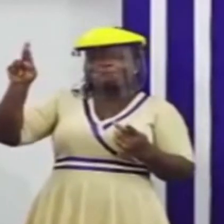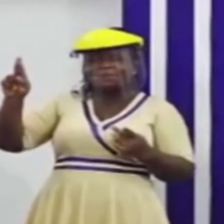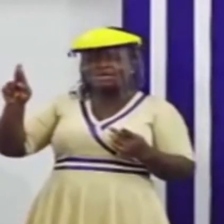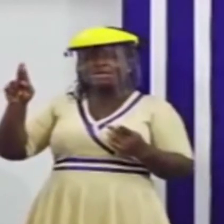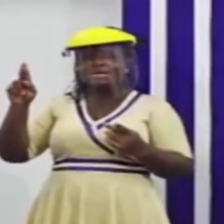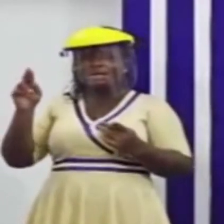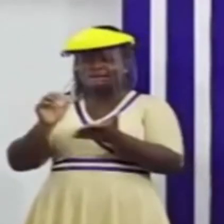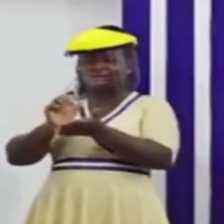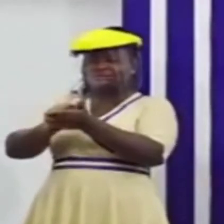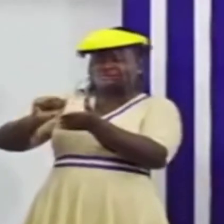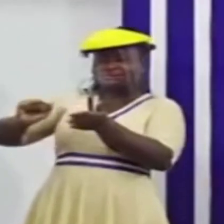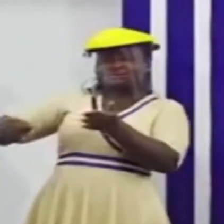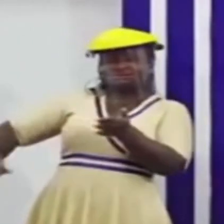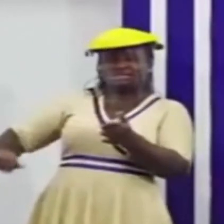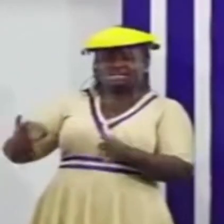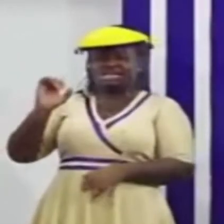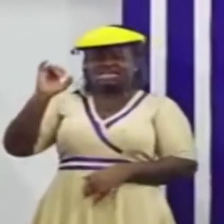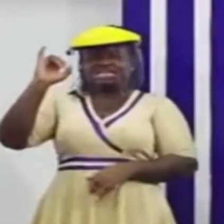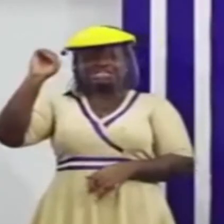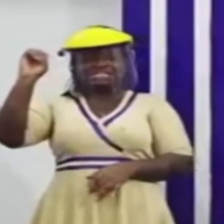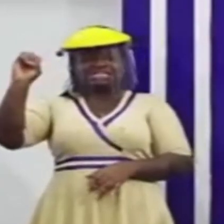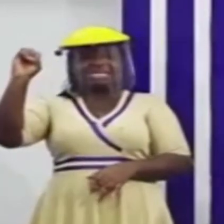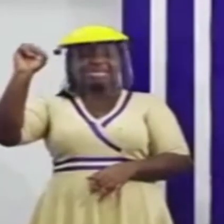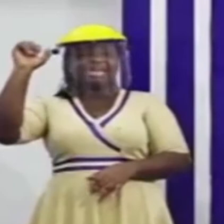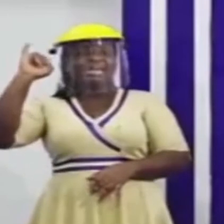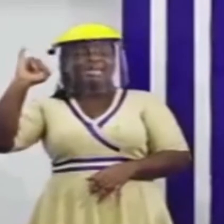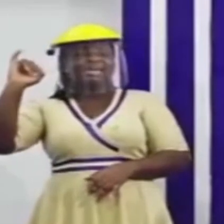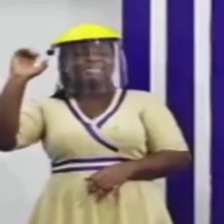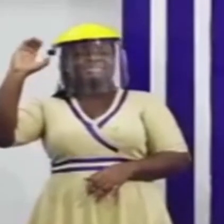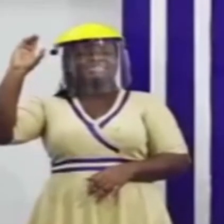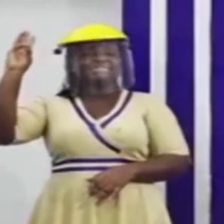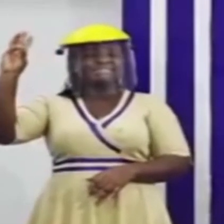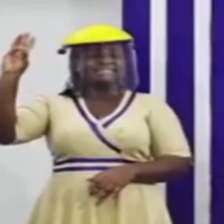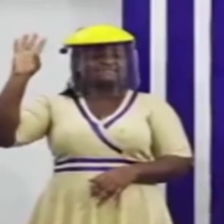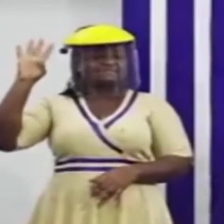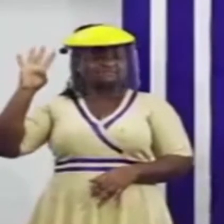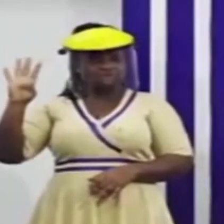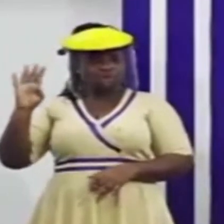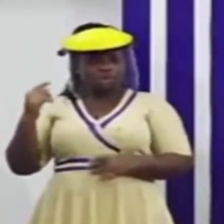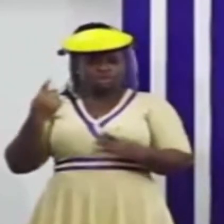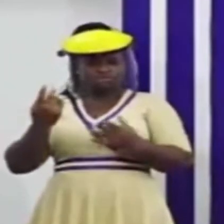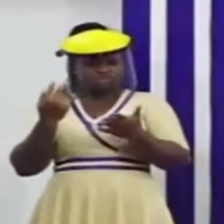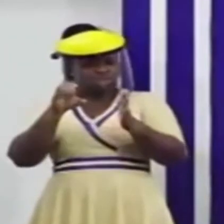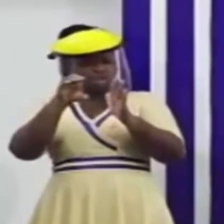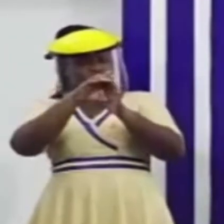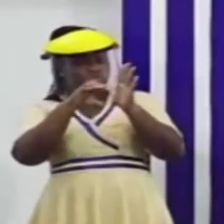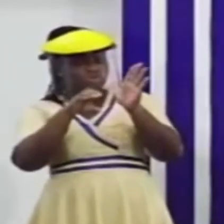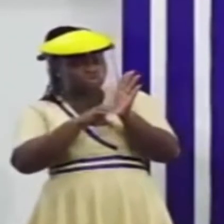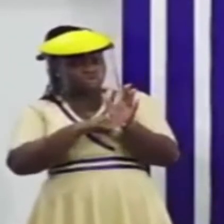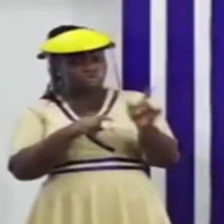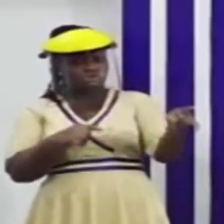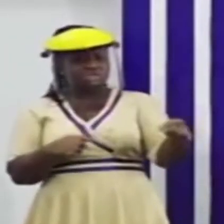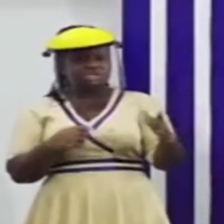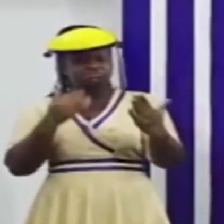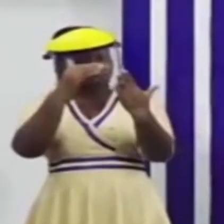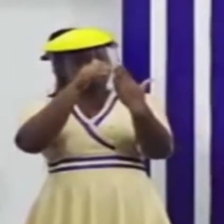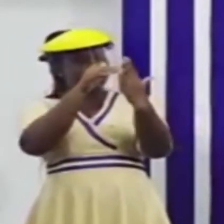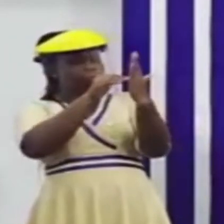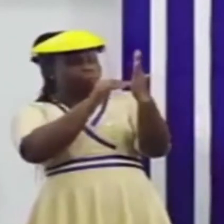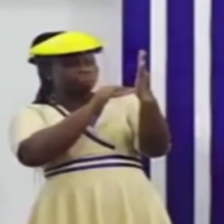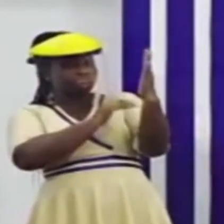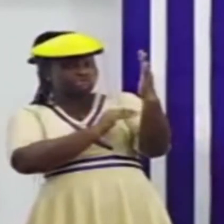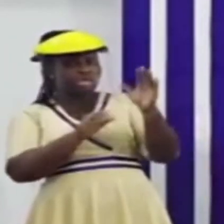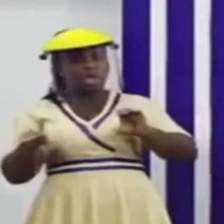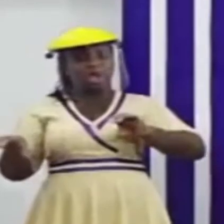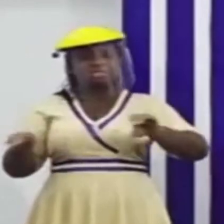exempt in the EI 64. When you look at clause 1 of the EI, which lists activities